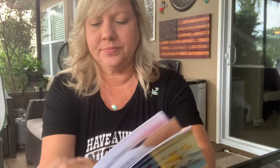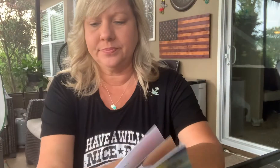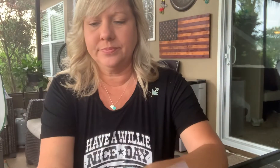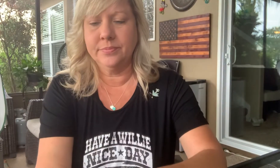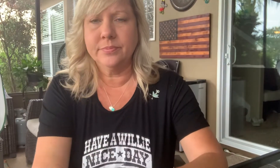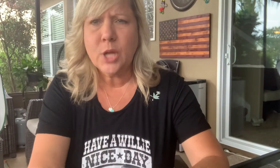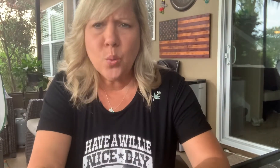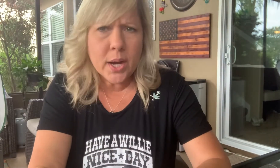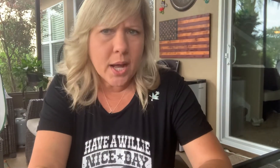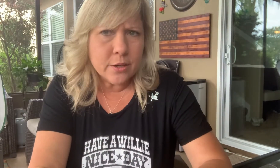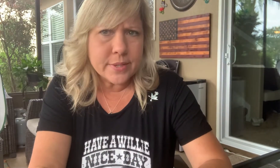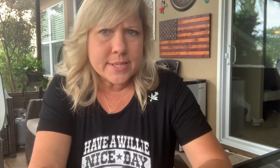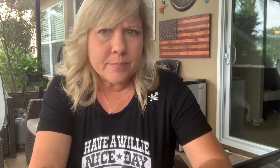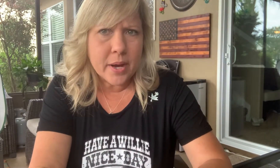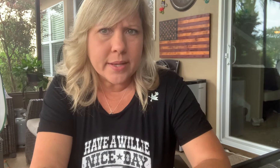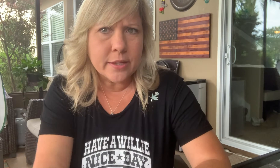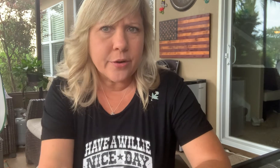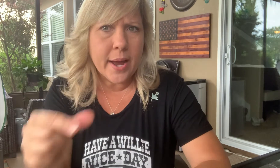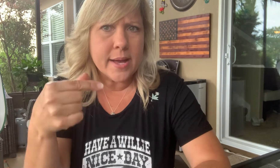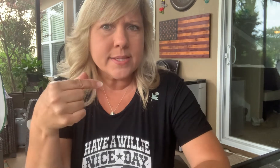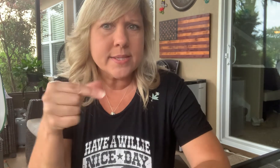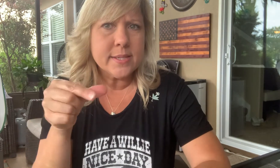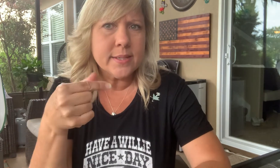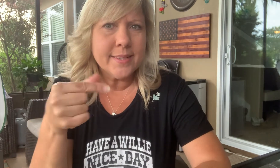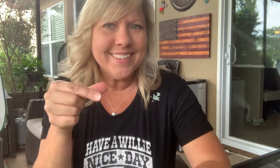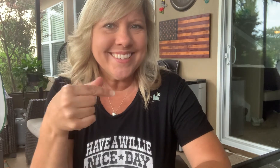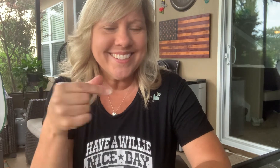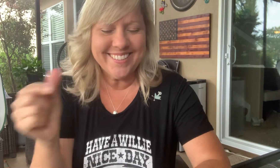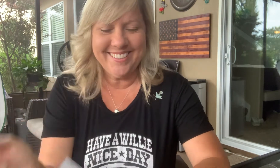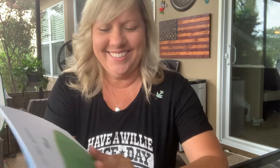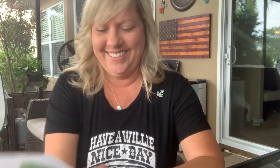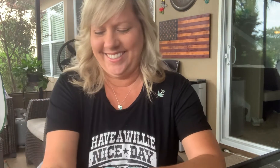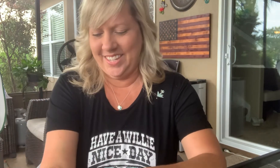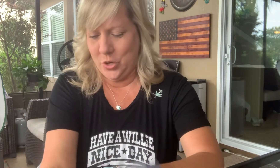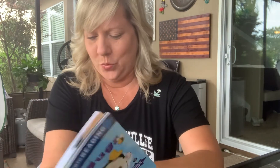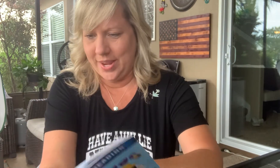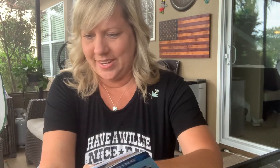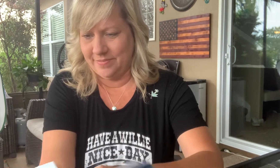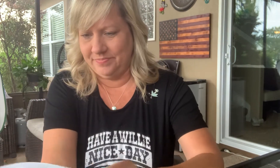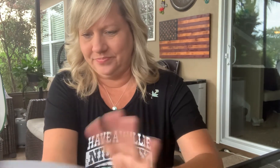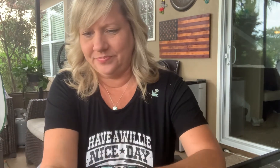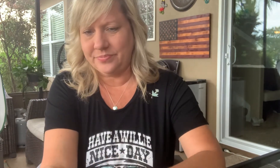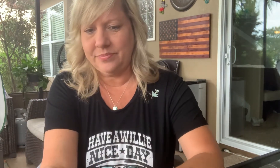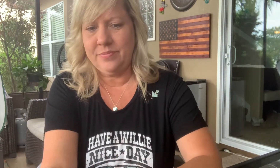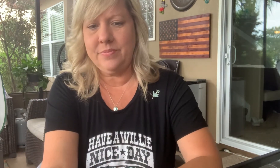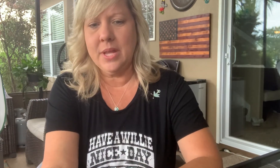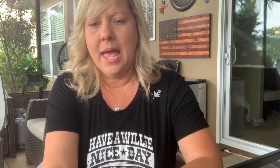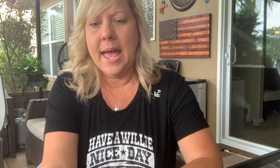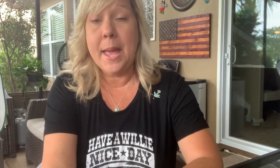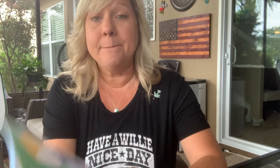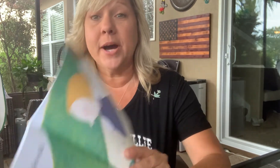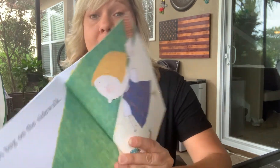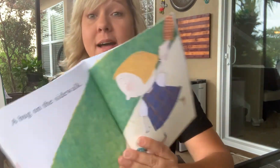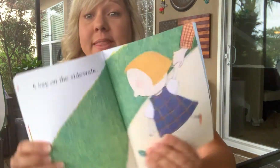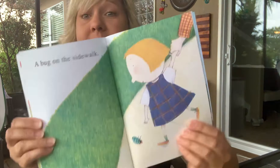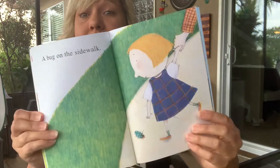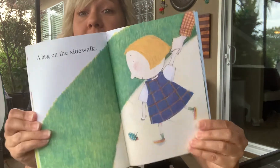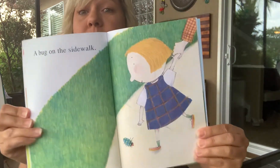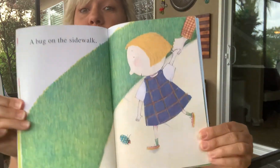What color is the bug in the grass? Green. A bug on the sidewalk.